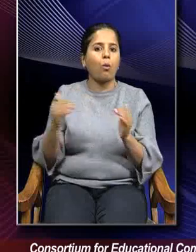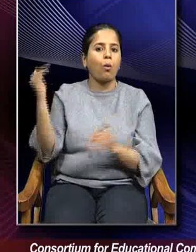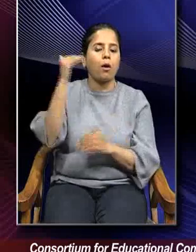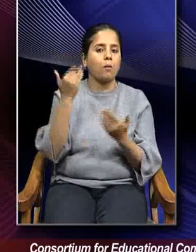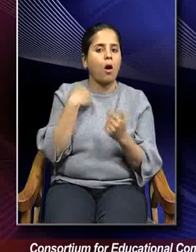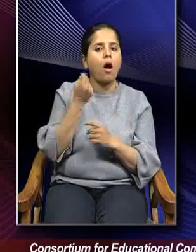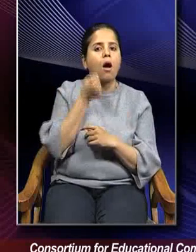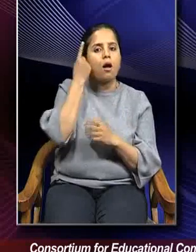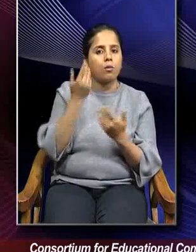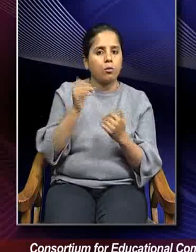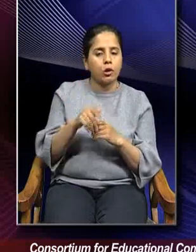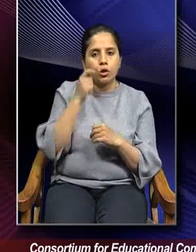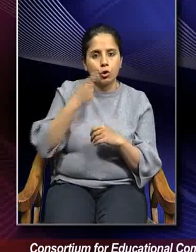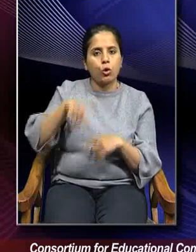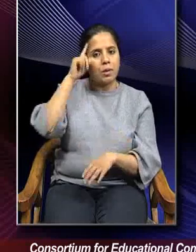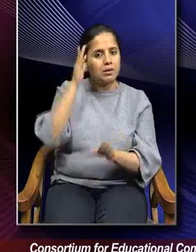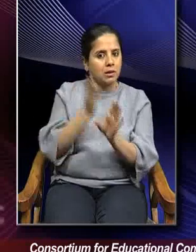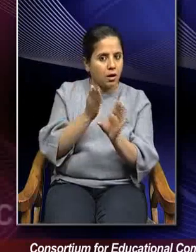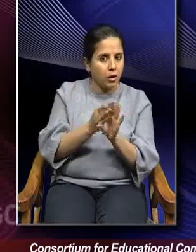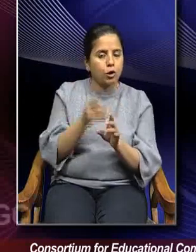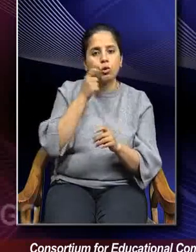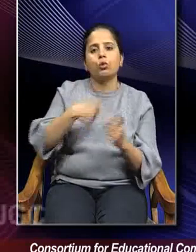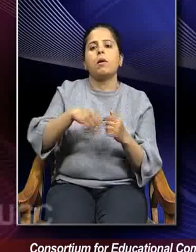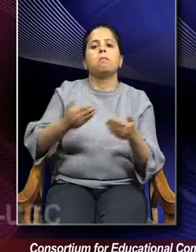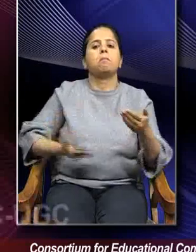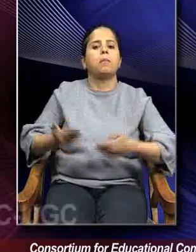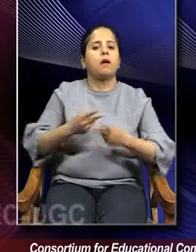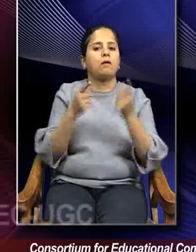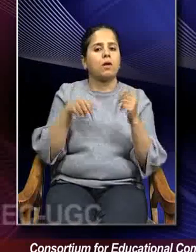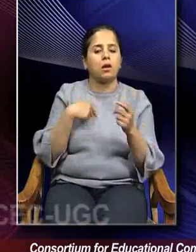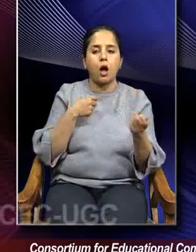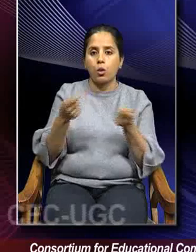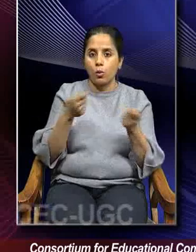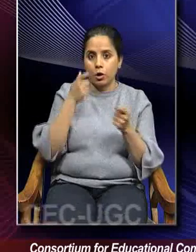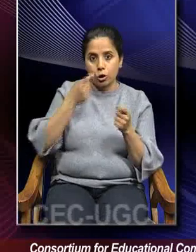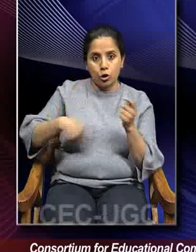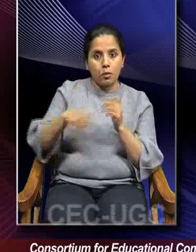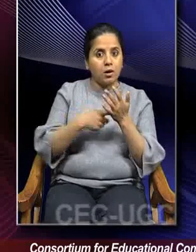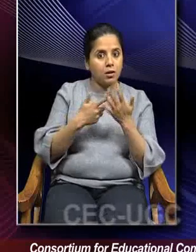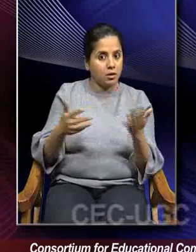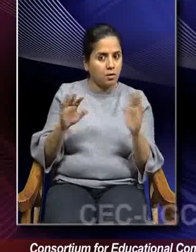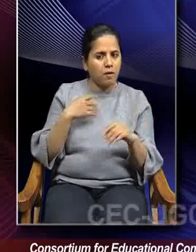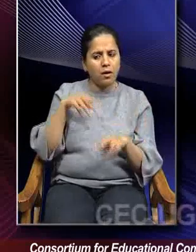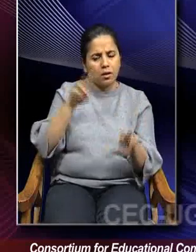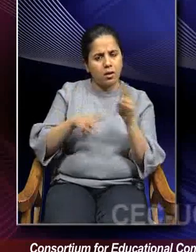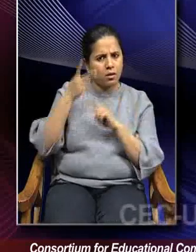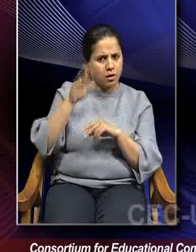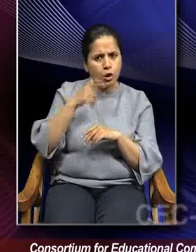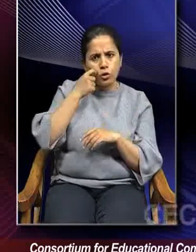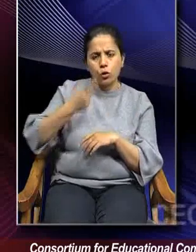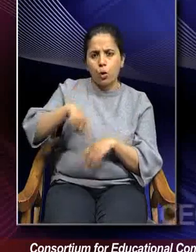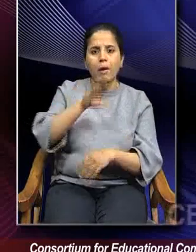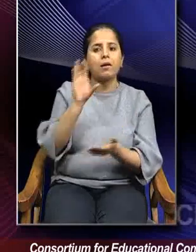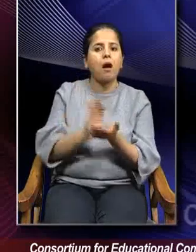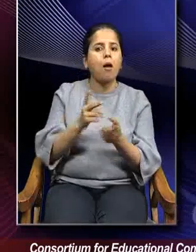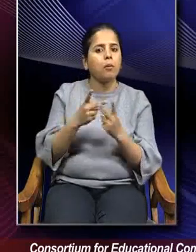understanding the human psychology, the human behavior. Once we are dealing with the human sources, we consider humans as capital.